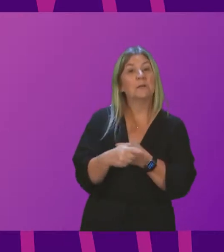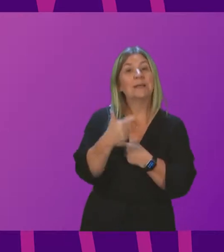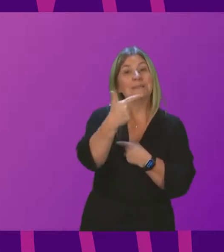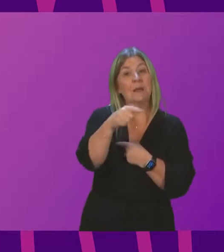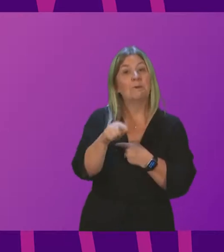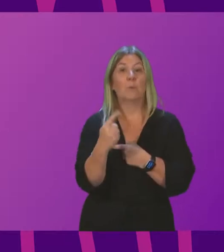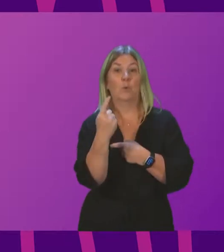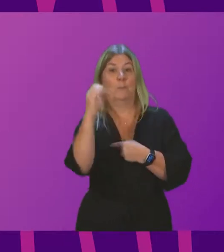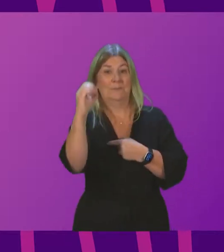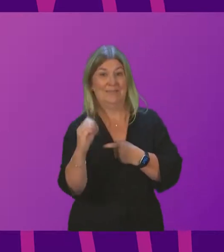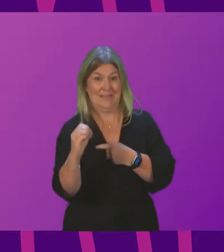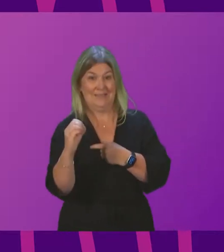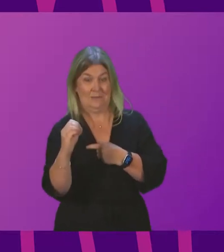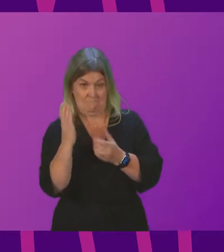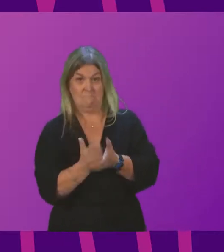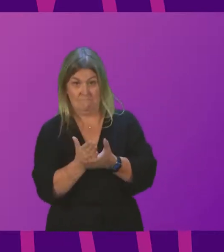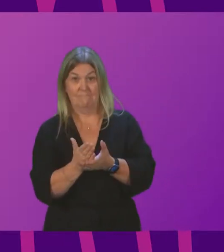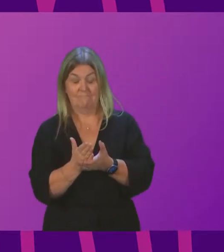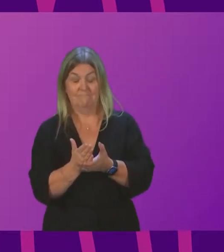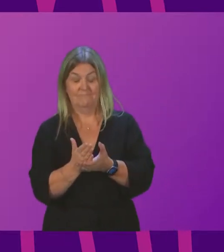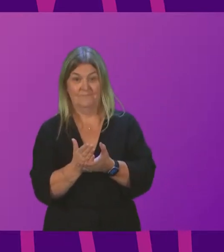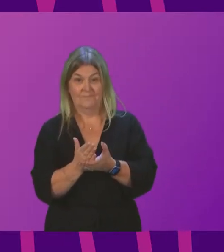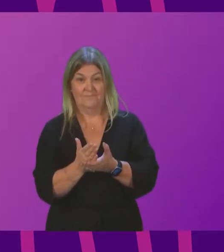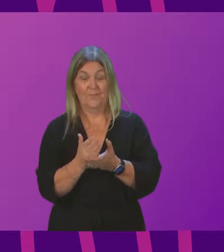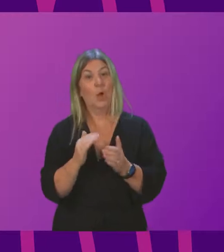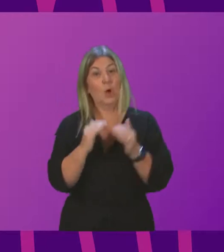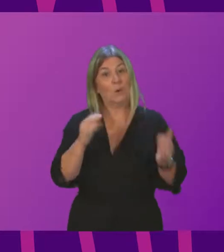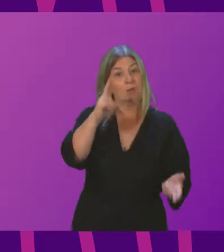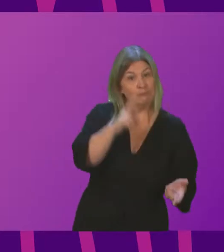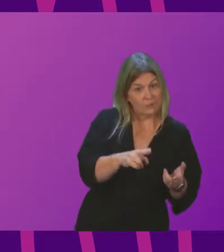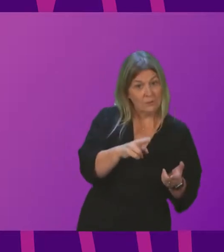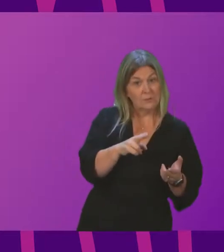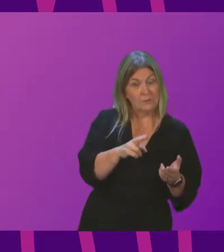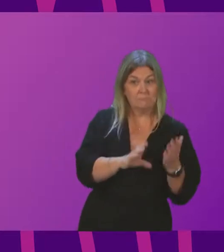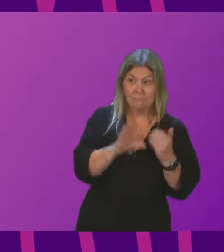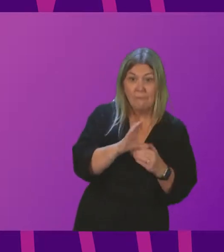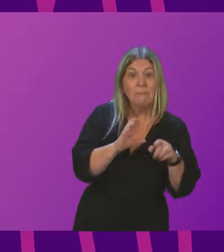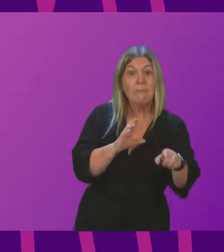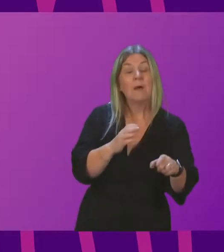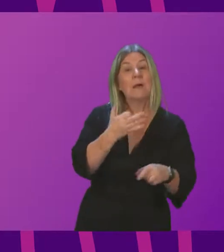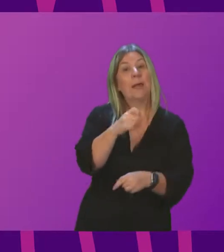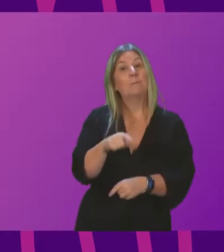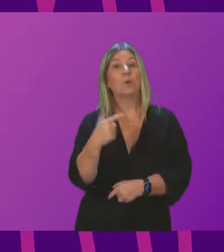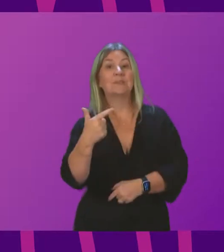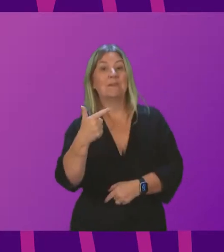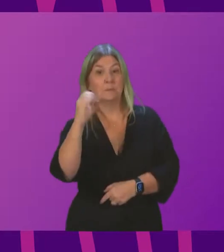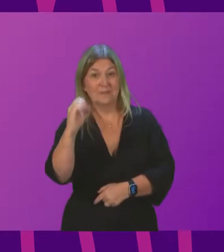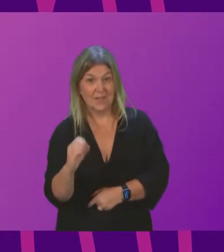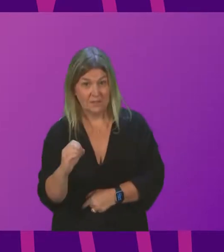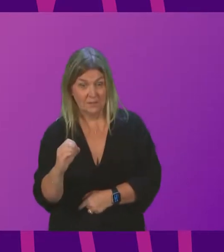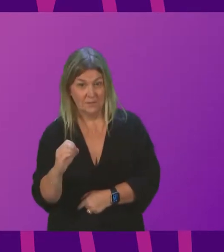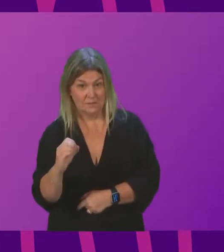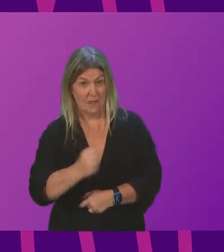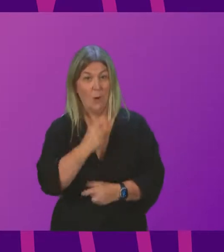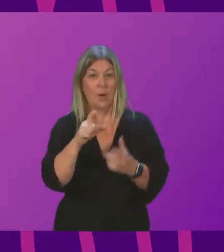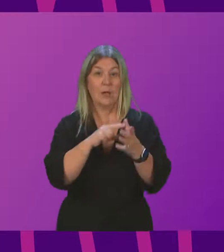.1% in real terms. The equivalent reduction for our capital budget is 9.7% in real terms. So that's